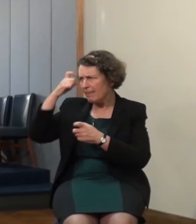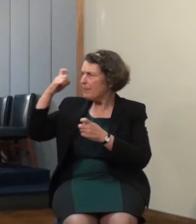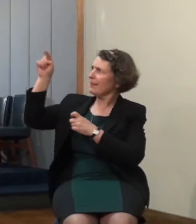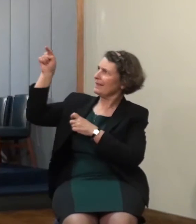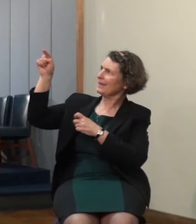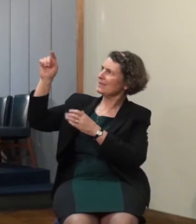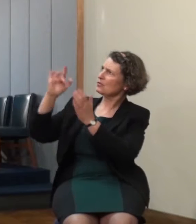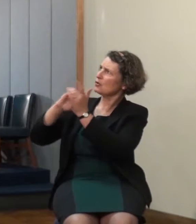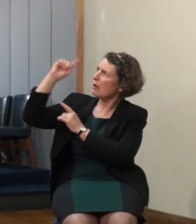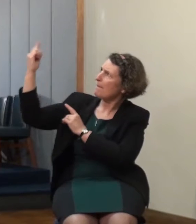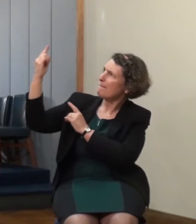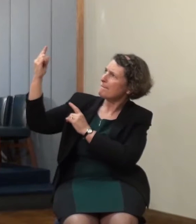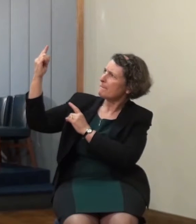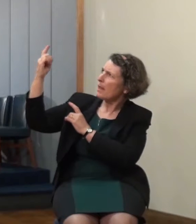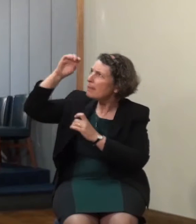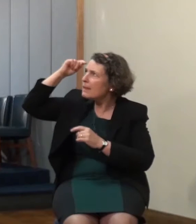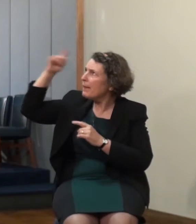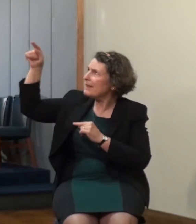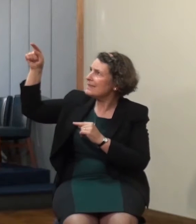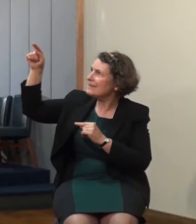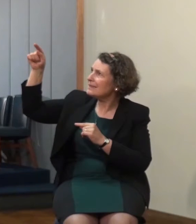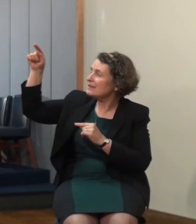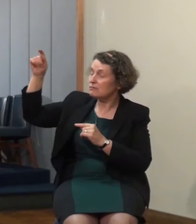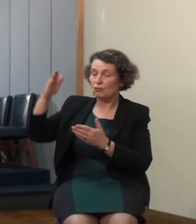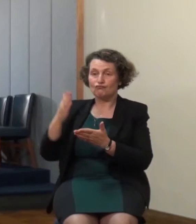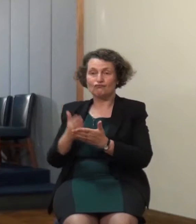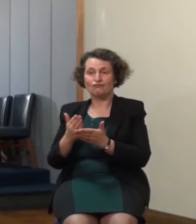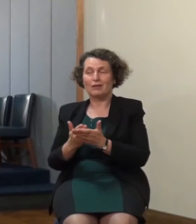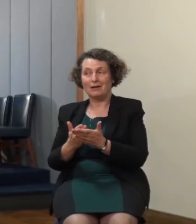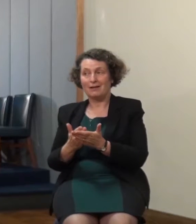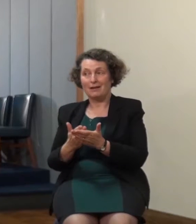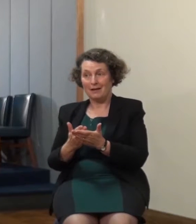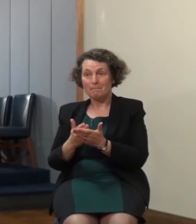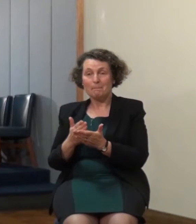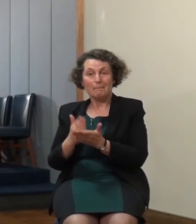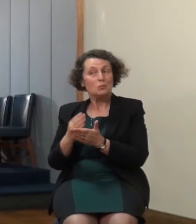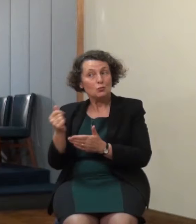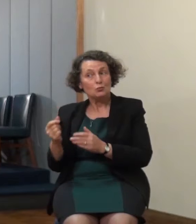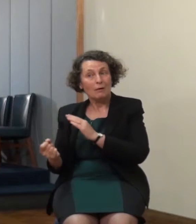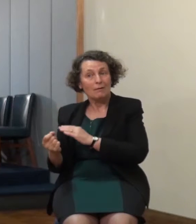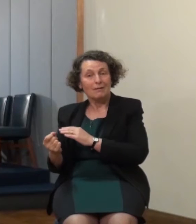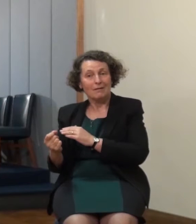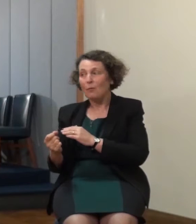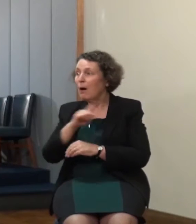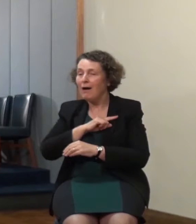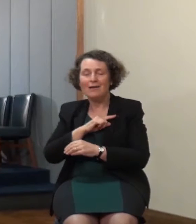them in a sense it wasn't because all of the lives are short anyway this chapter 25